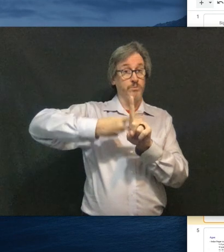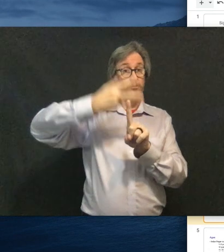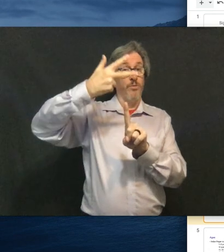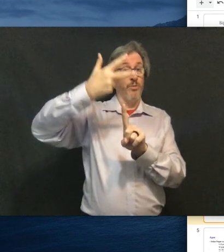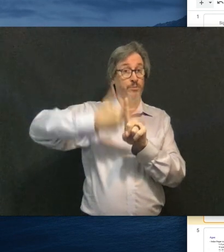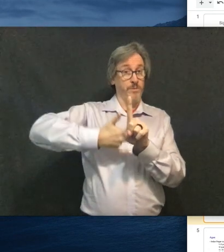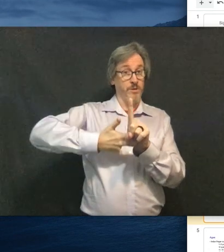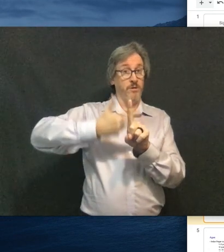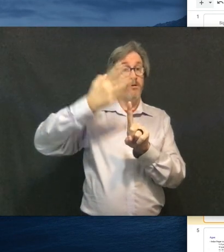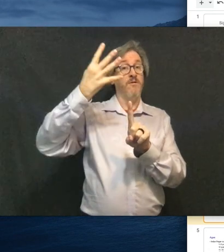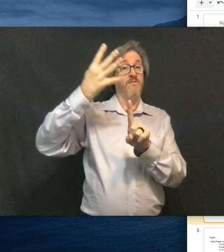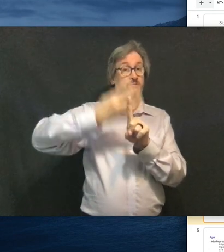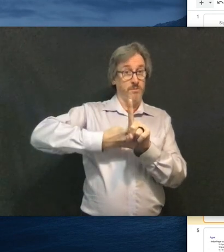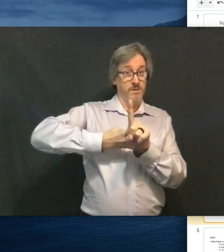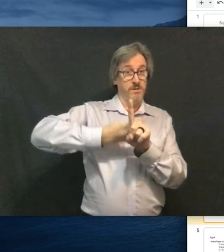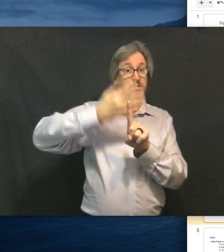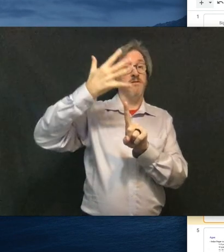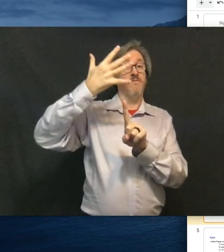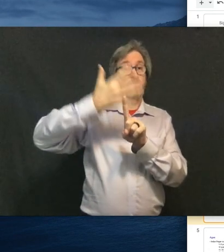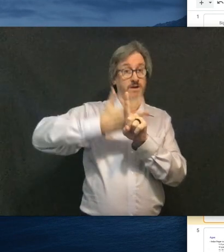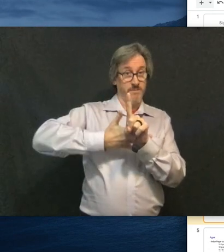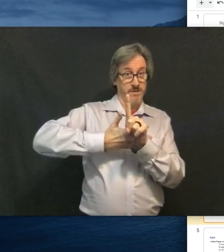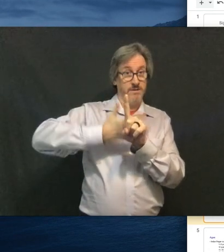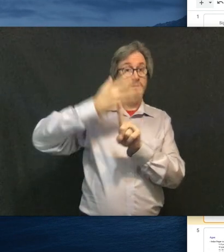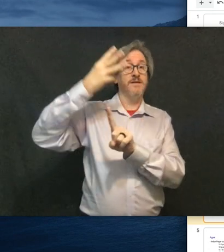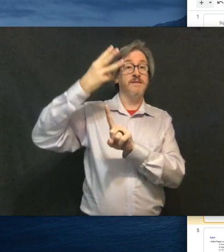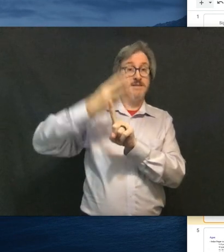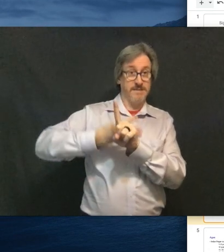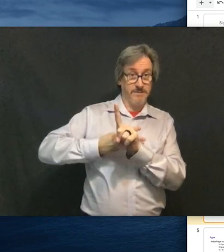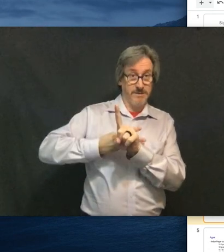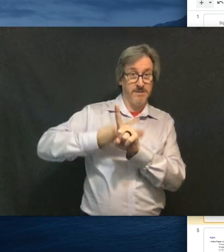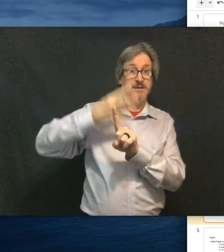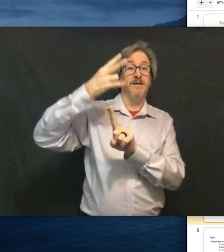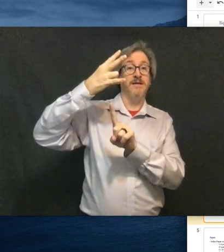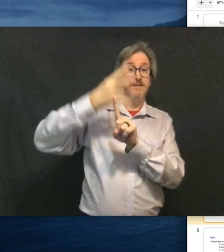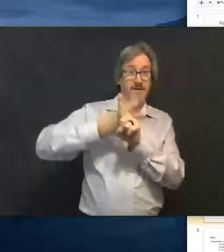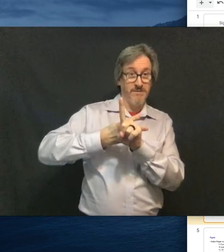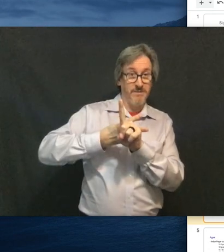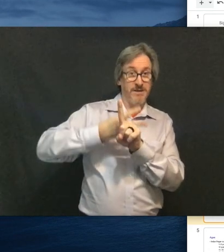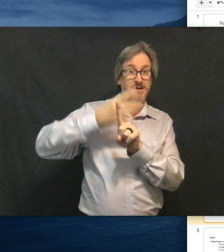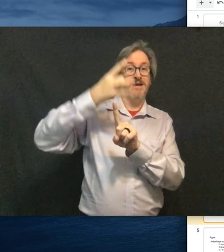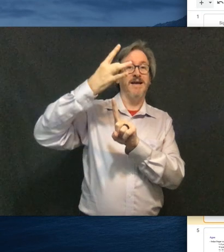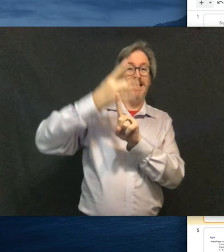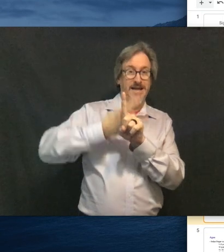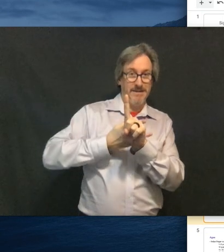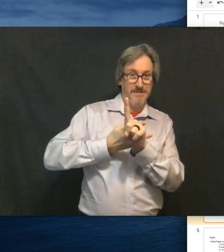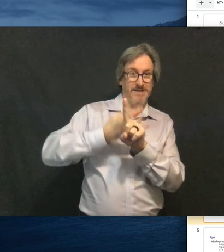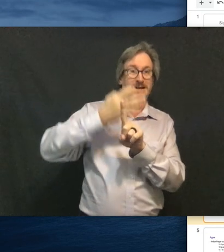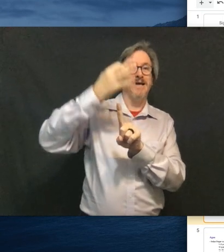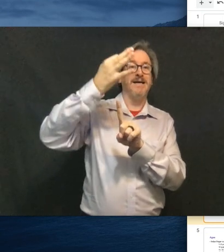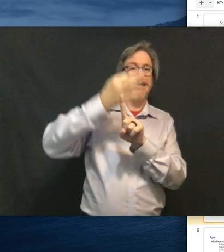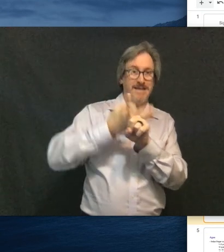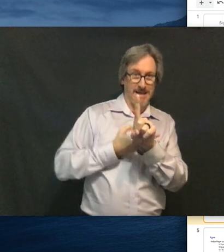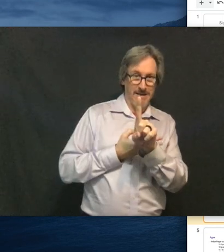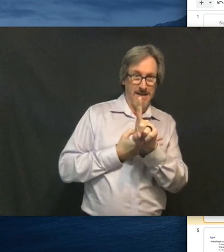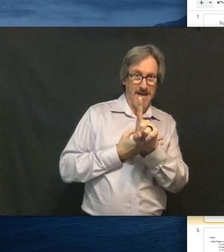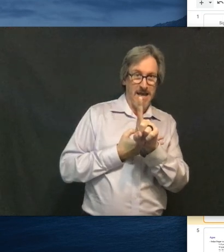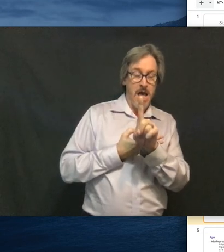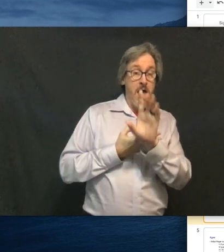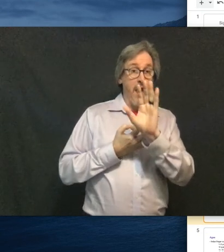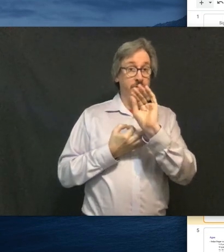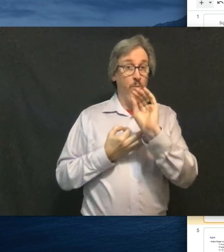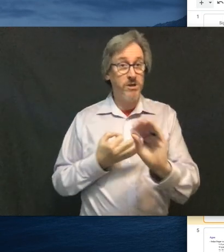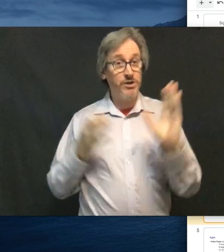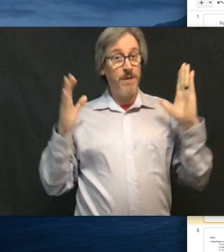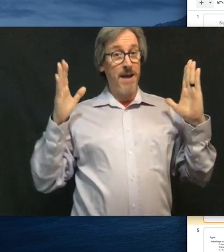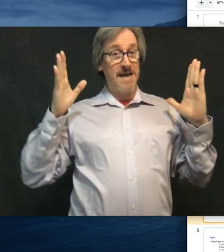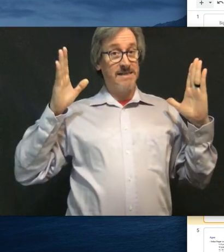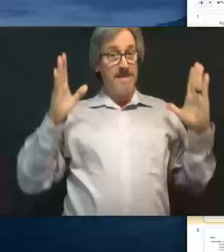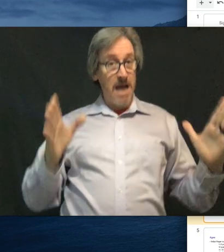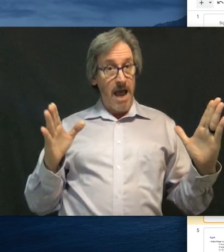and